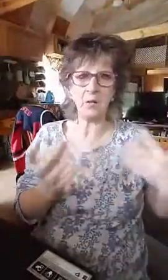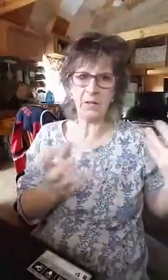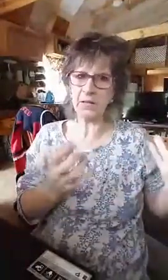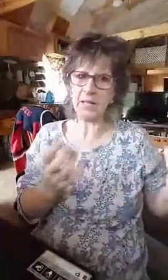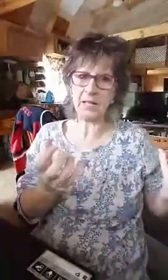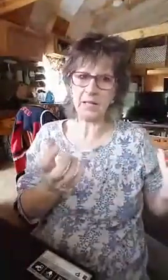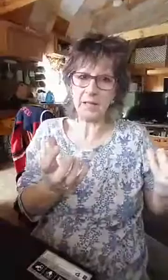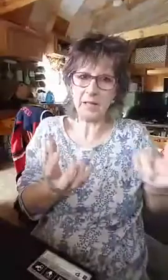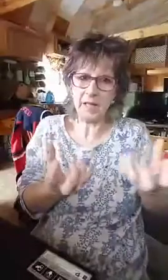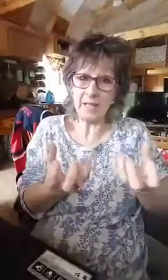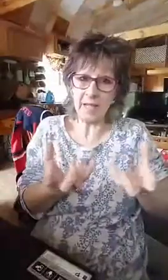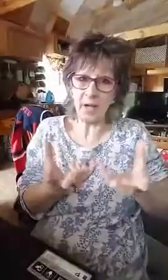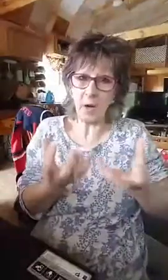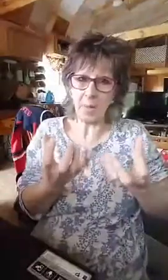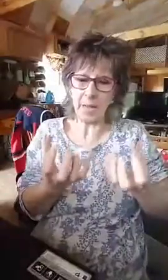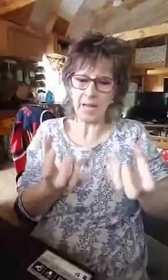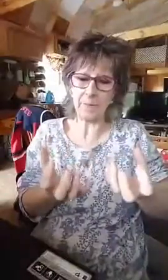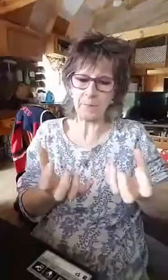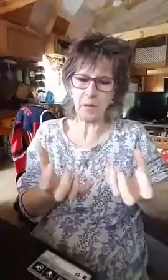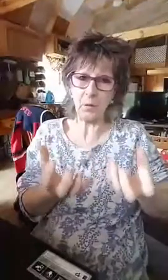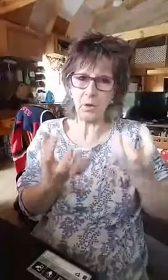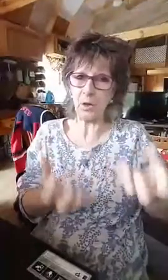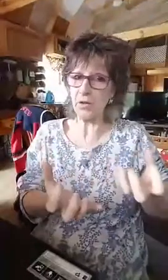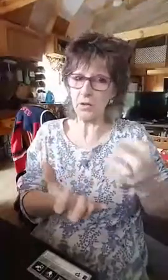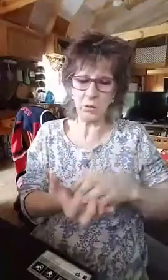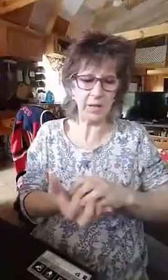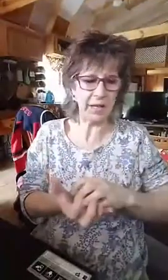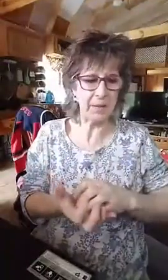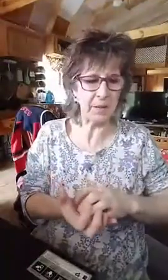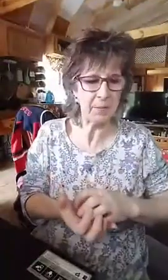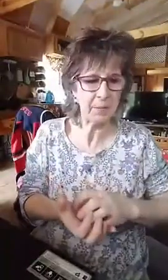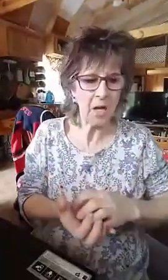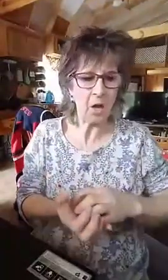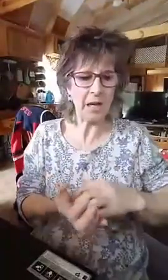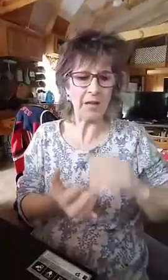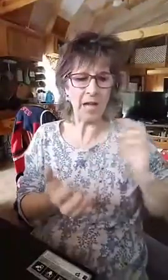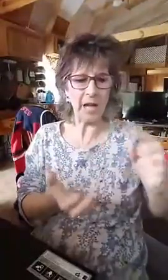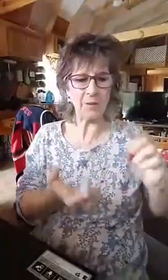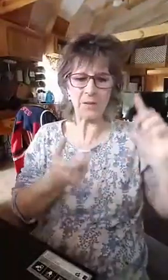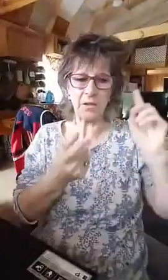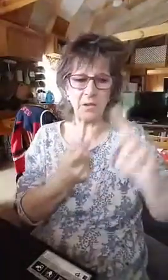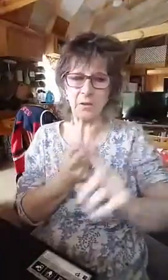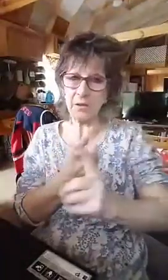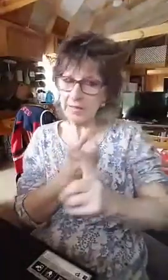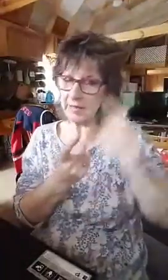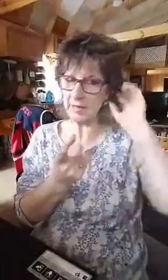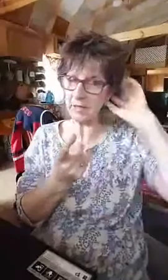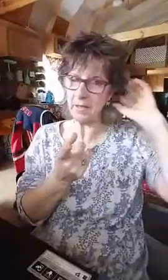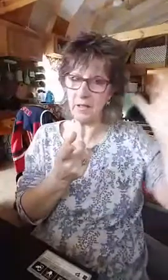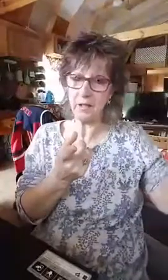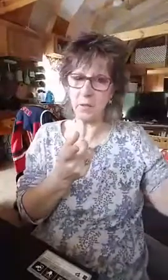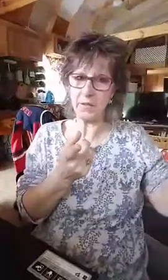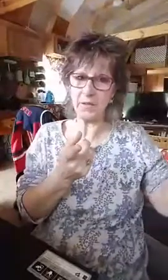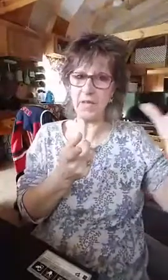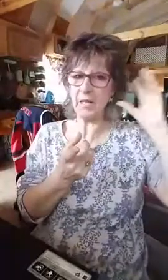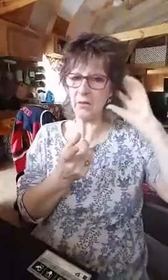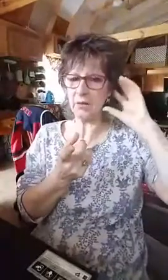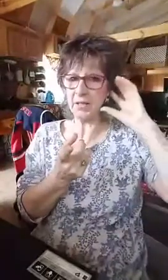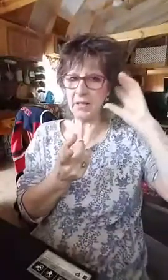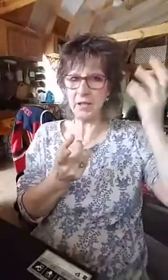feeling, then that, that will close the door on the enemy. Okay. Then after, so you, you listen to what they're saying. You listen to